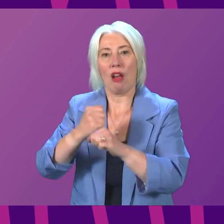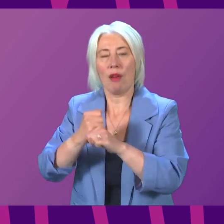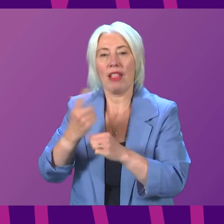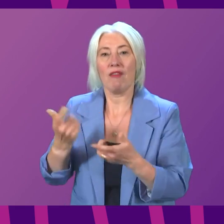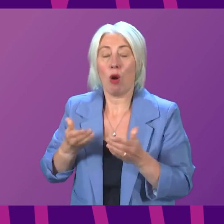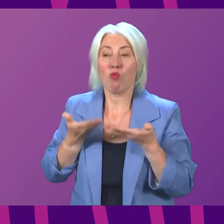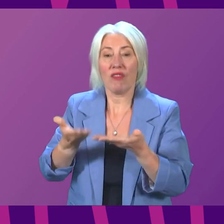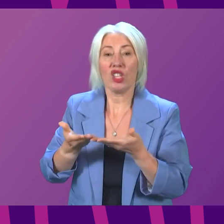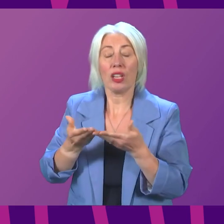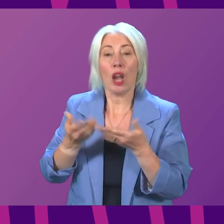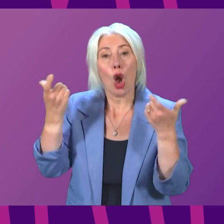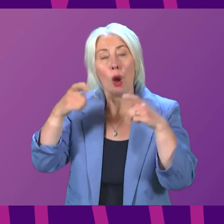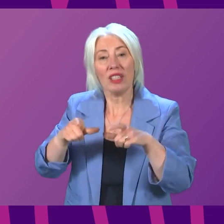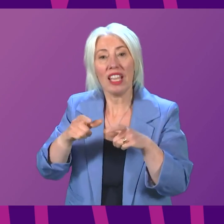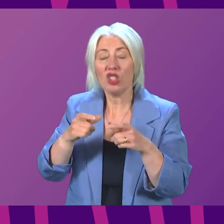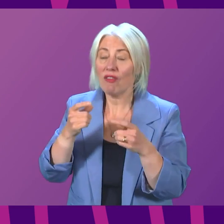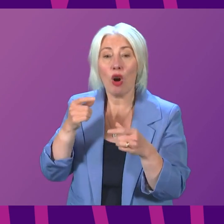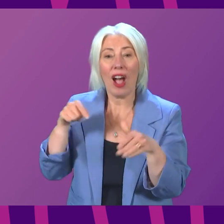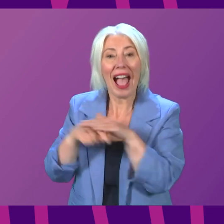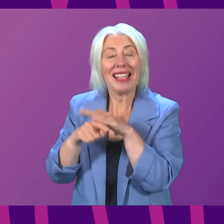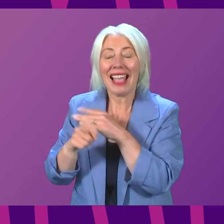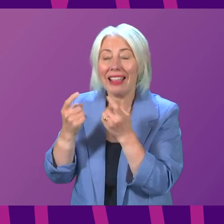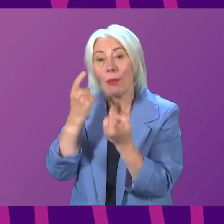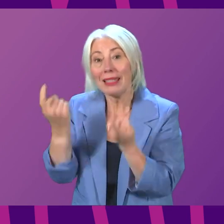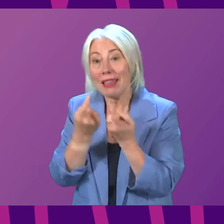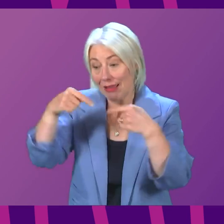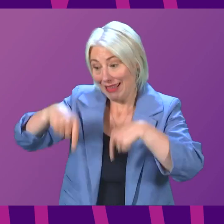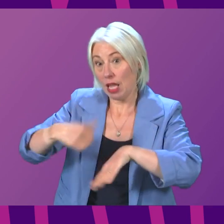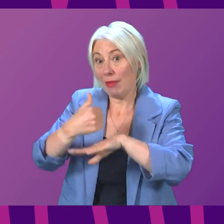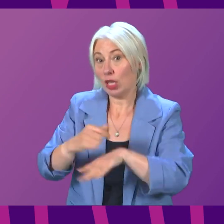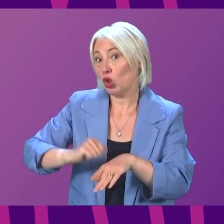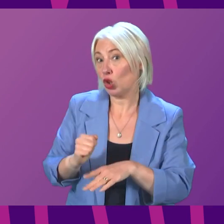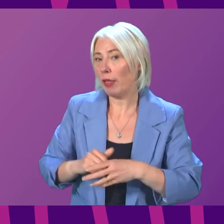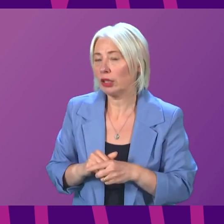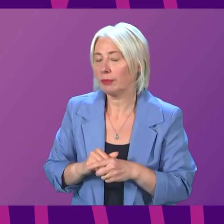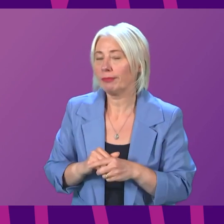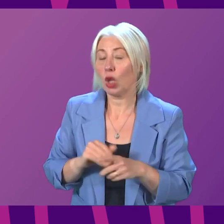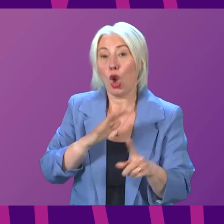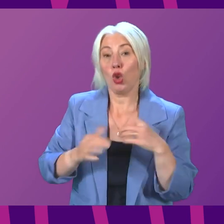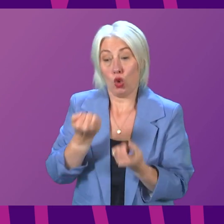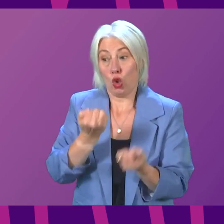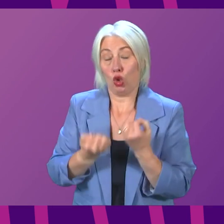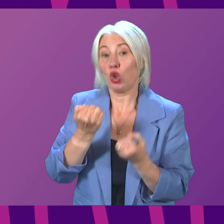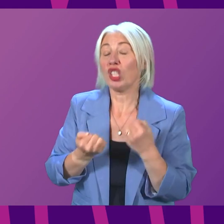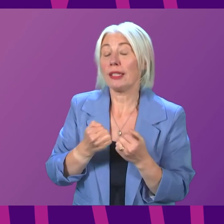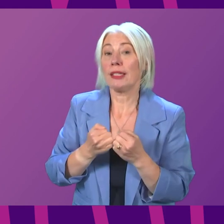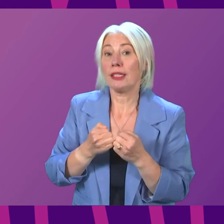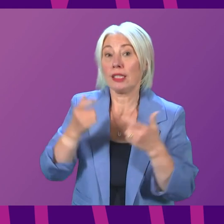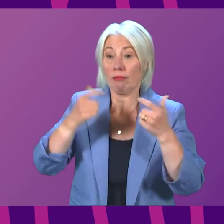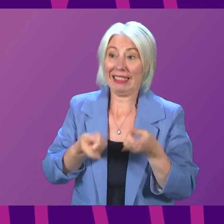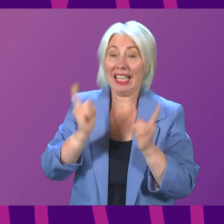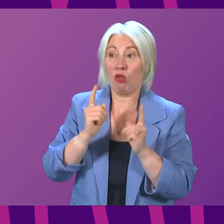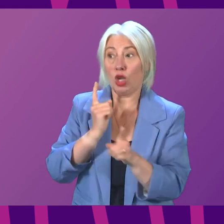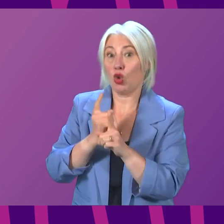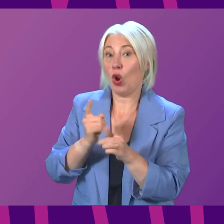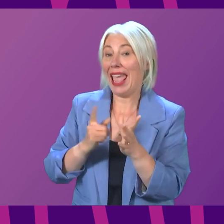accommodation for asylum seekers based in Scotland. First Minister. The Social Justice Secretary spoke to the UK Government Immigration Minister in April